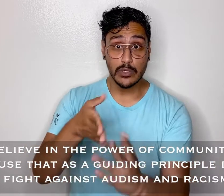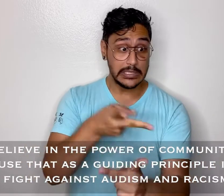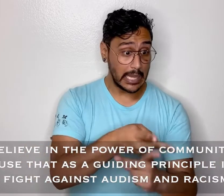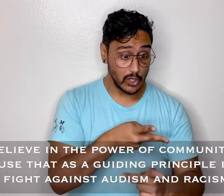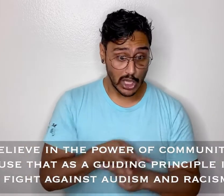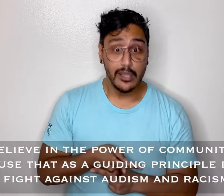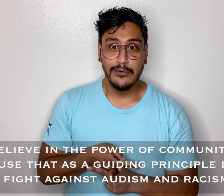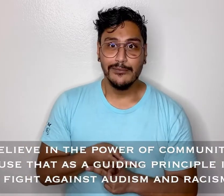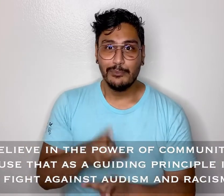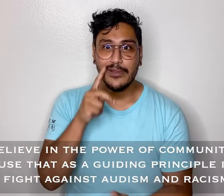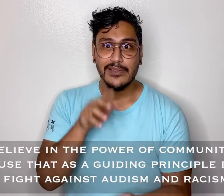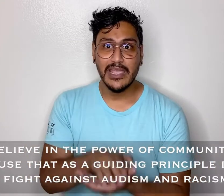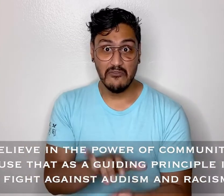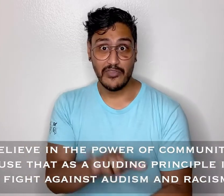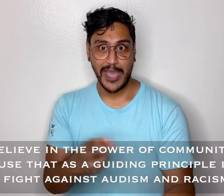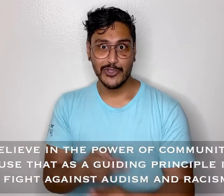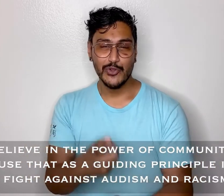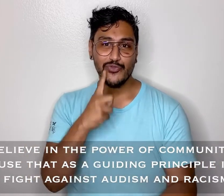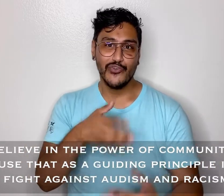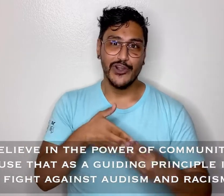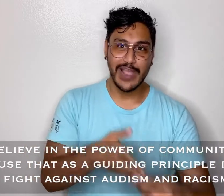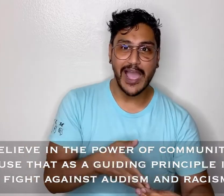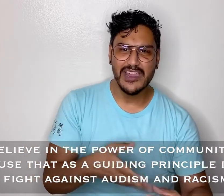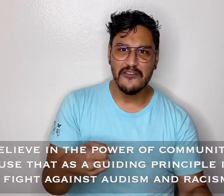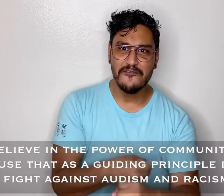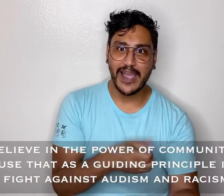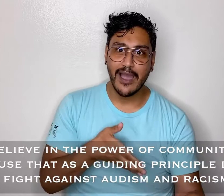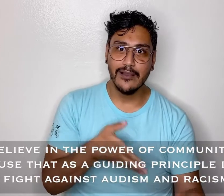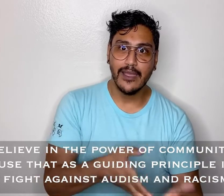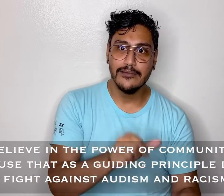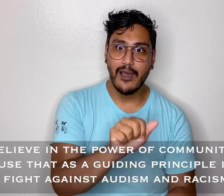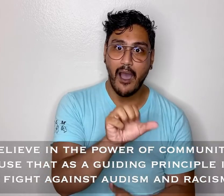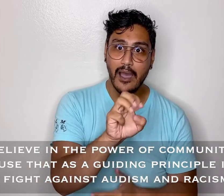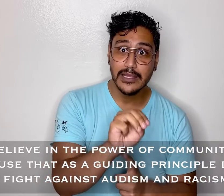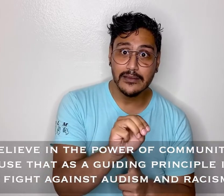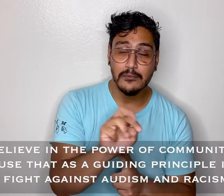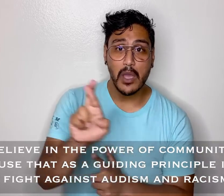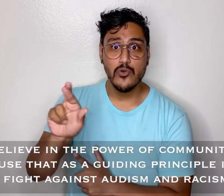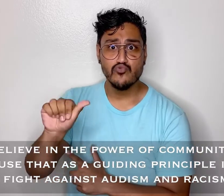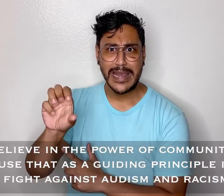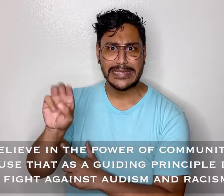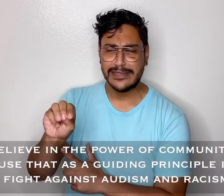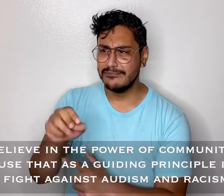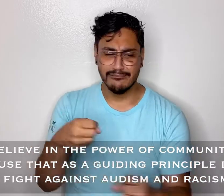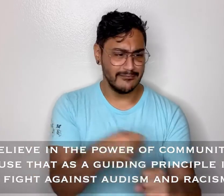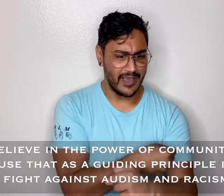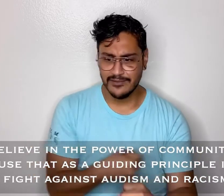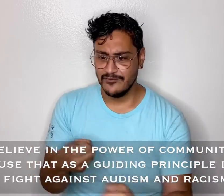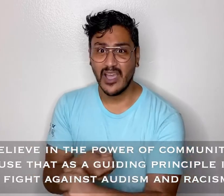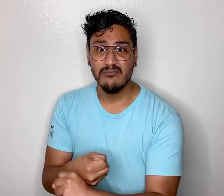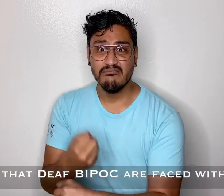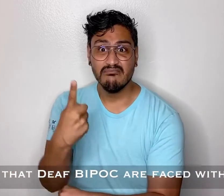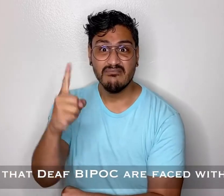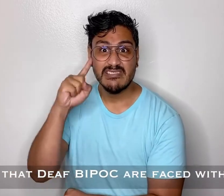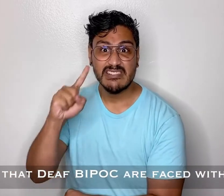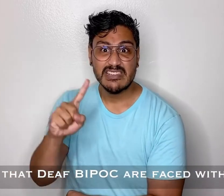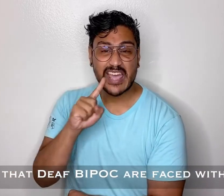We believe in the power of community care and use that as a guiding principle in our fight against autism and